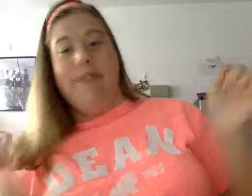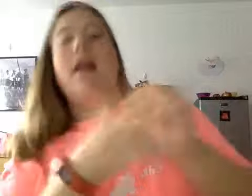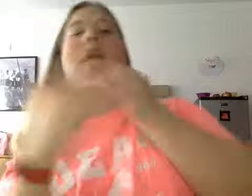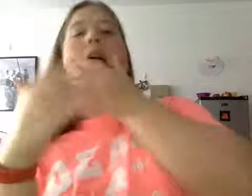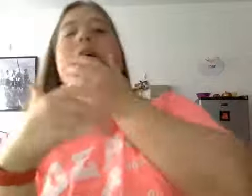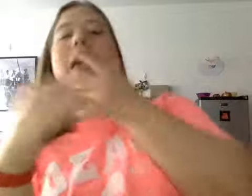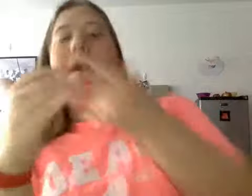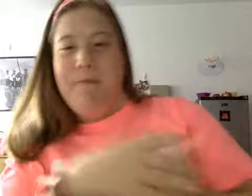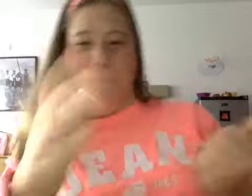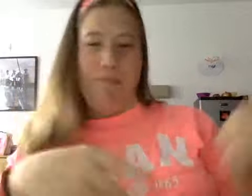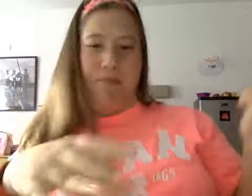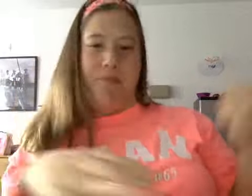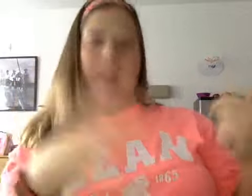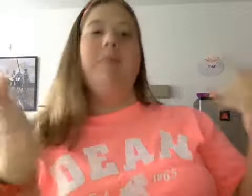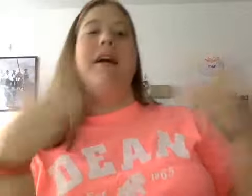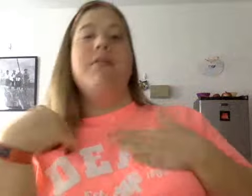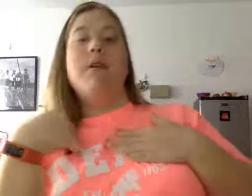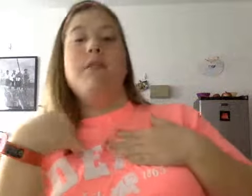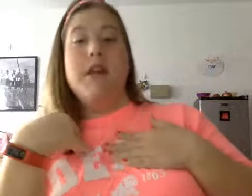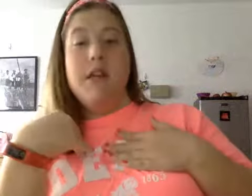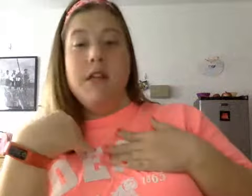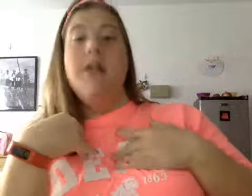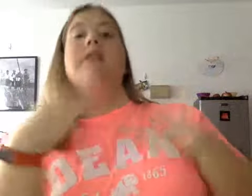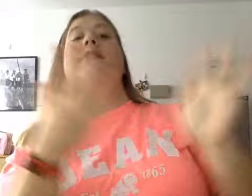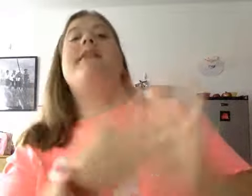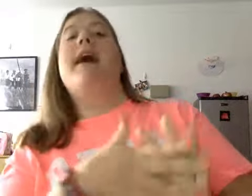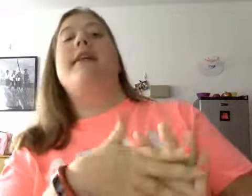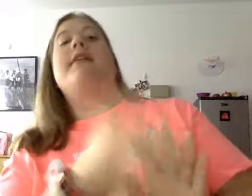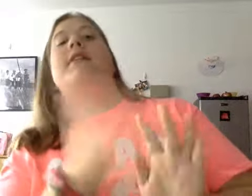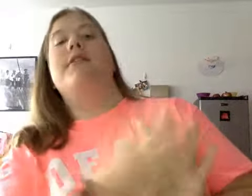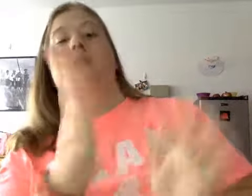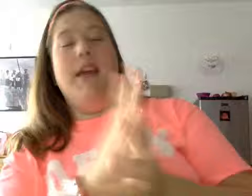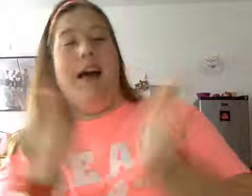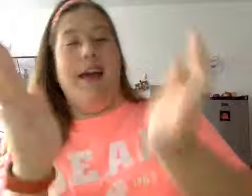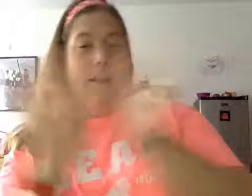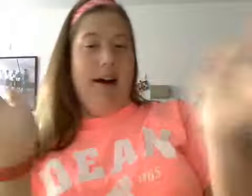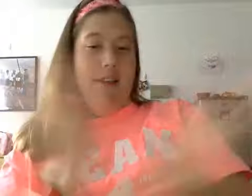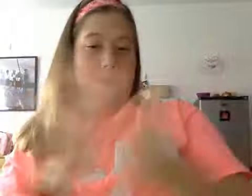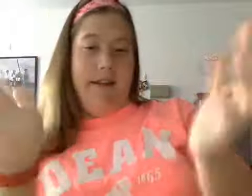my throat is dead literally I cannot do this